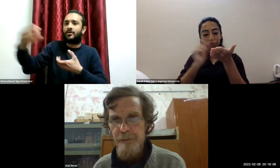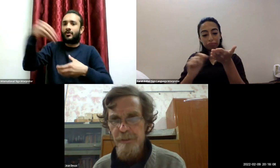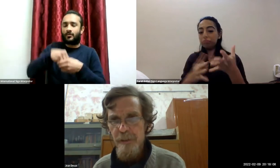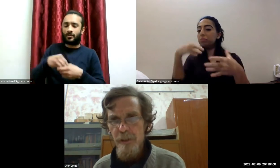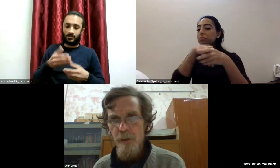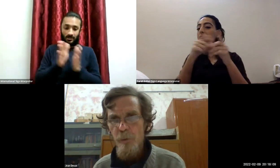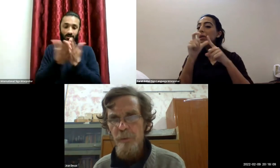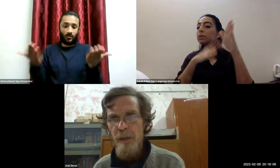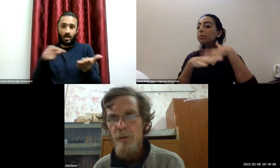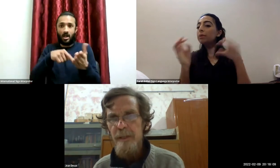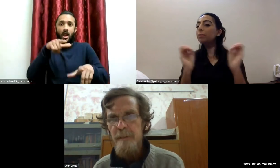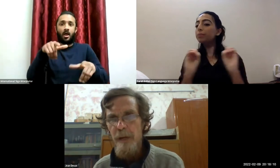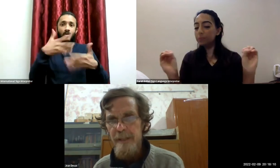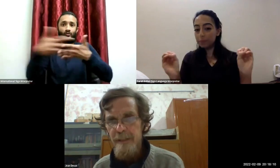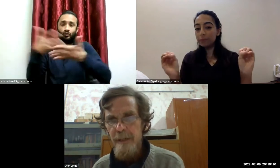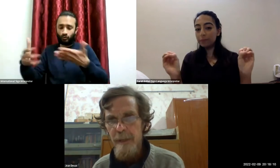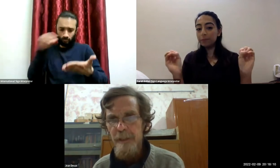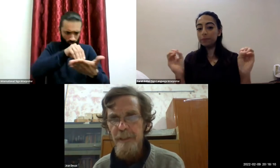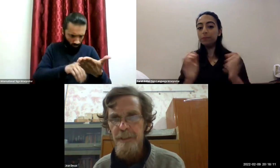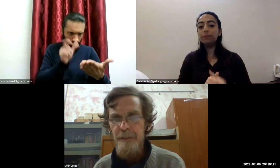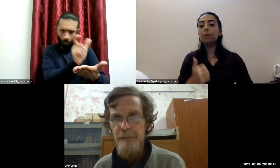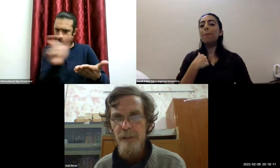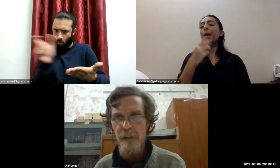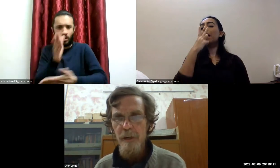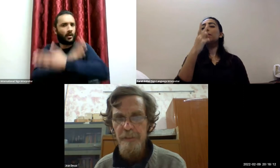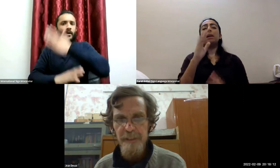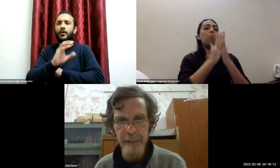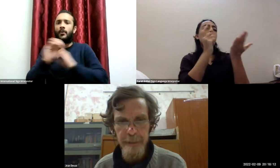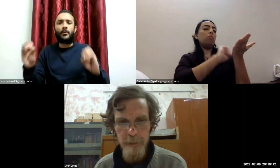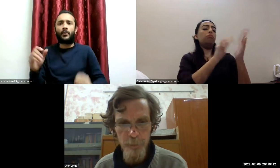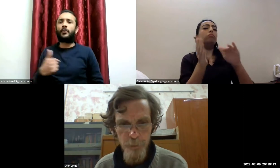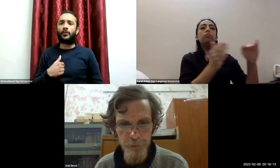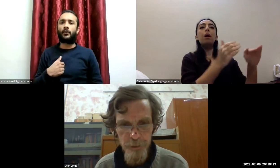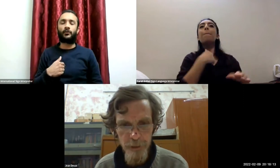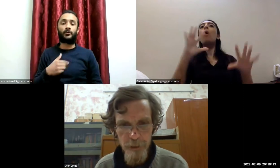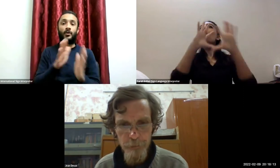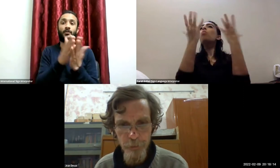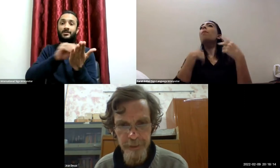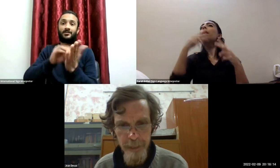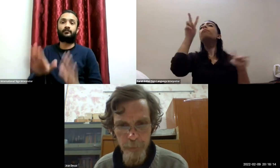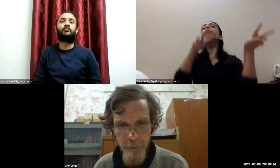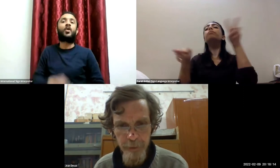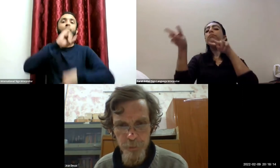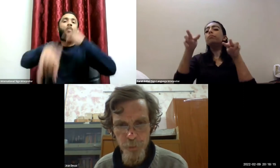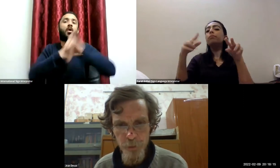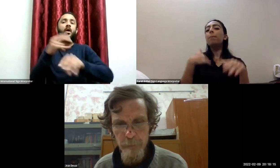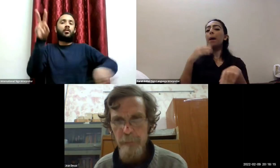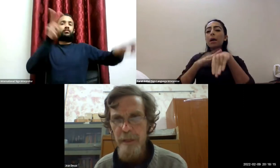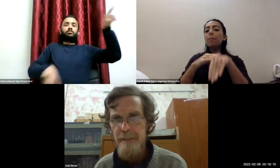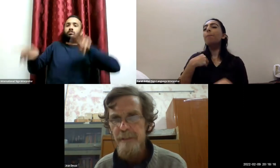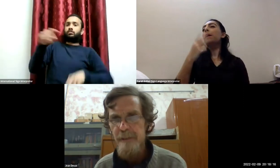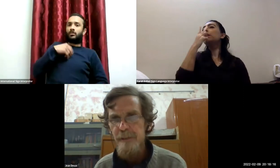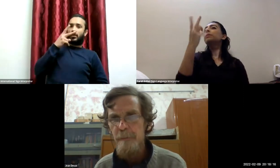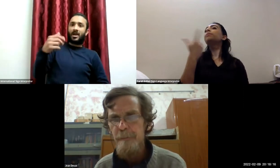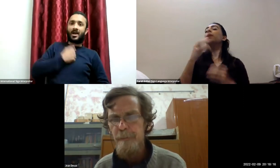worse when we look at practical applications of this standard approach for example in the so-called